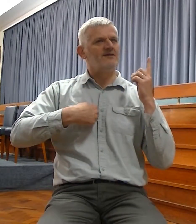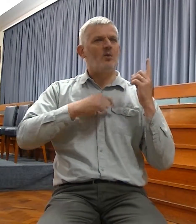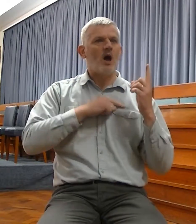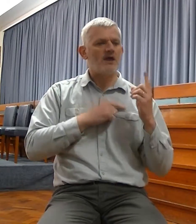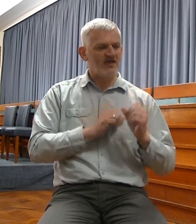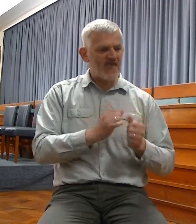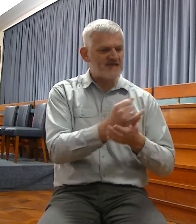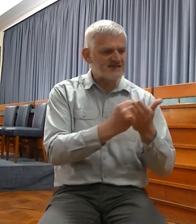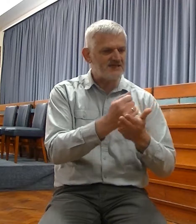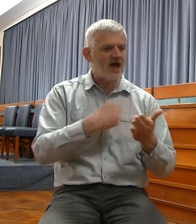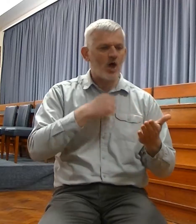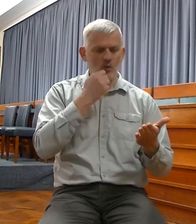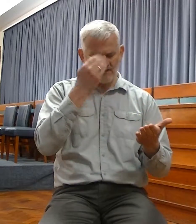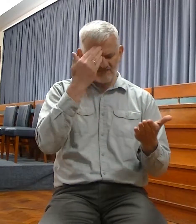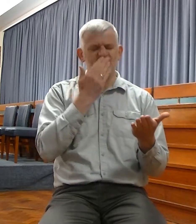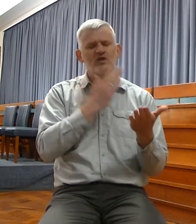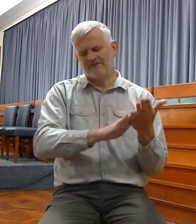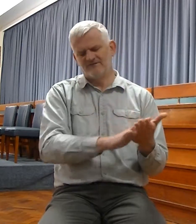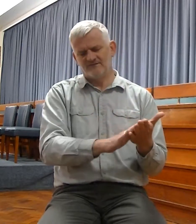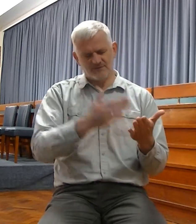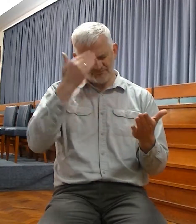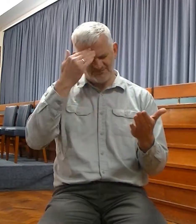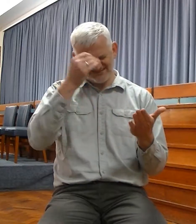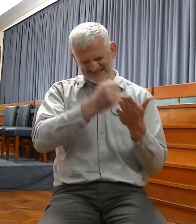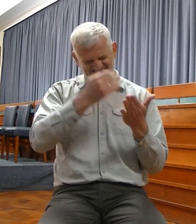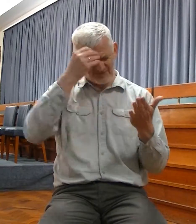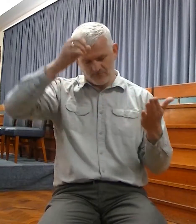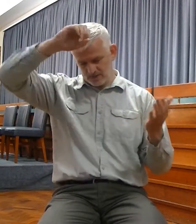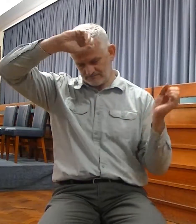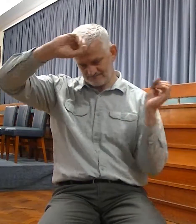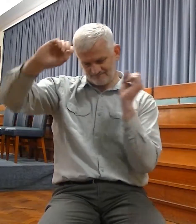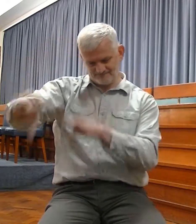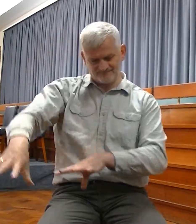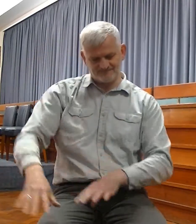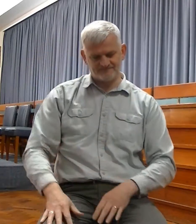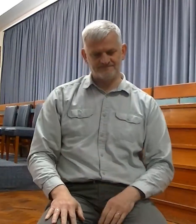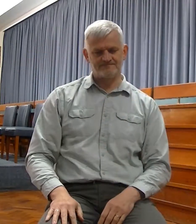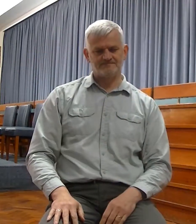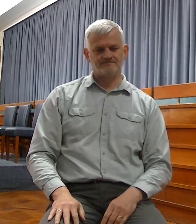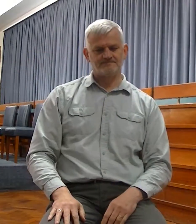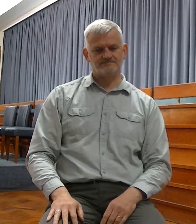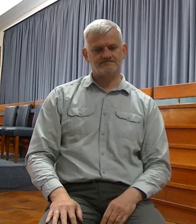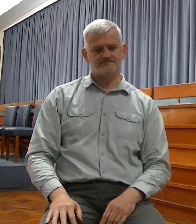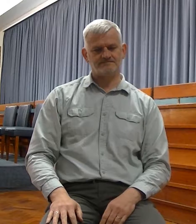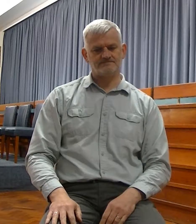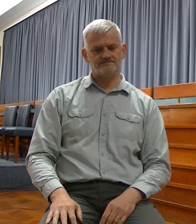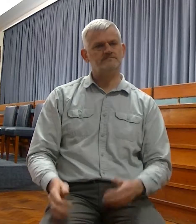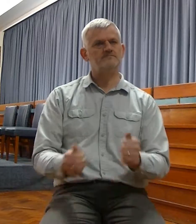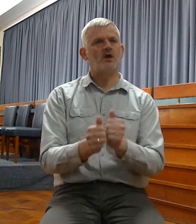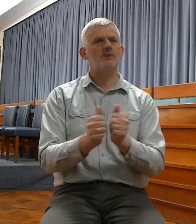iniquity, and I will remember their sin no more. They can't let his blessing